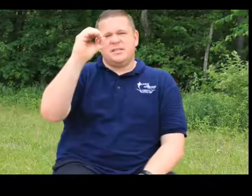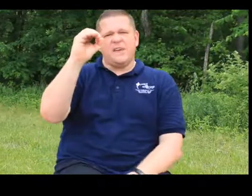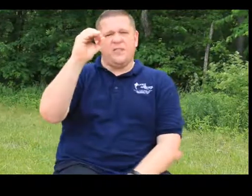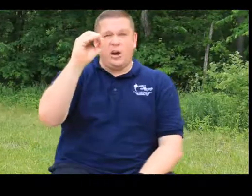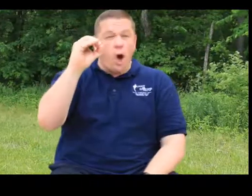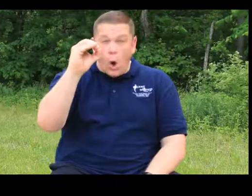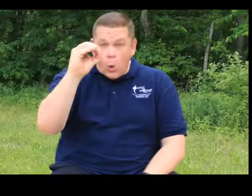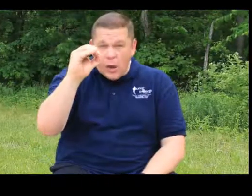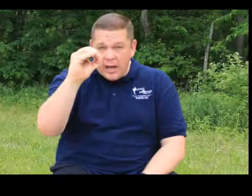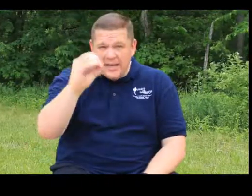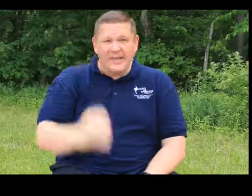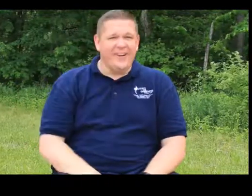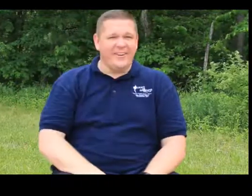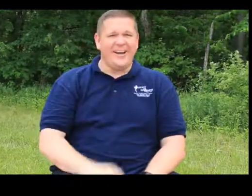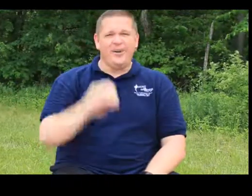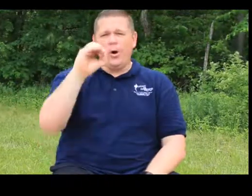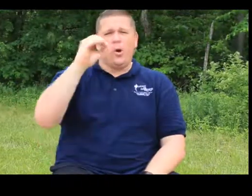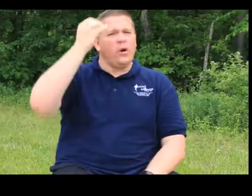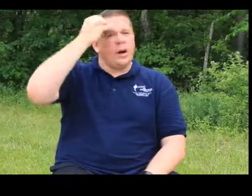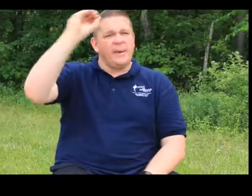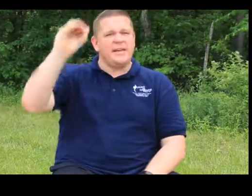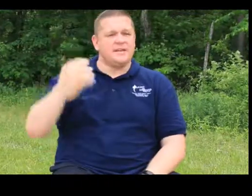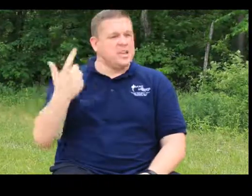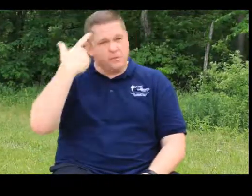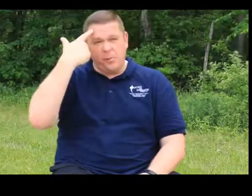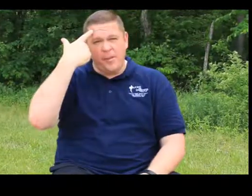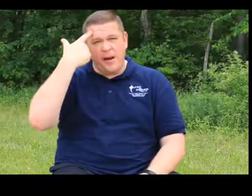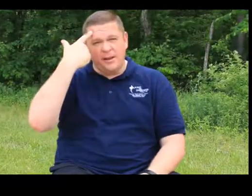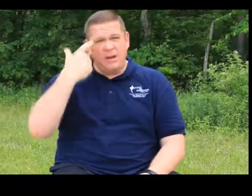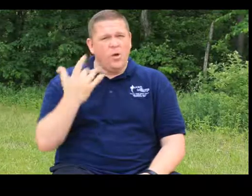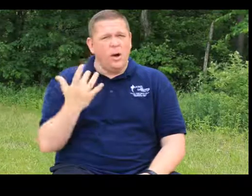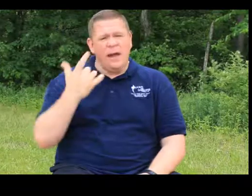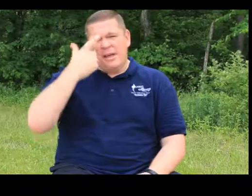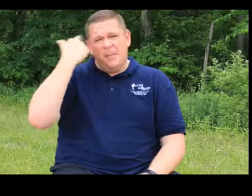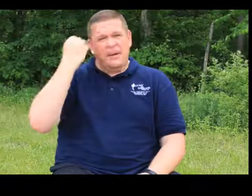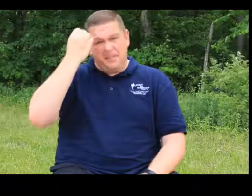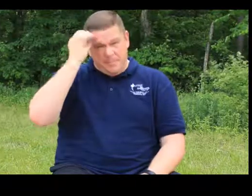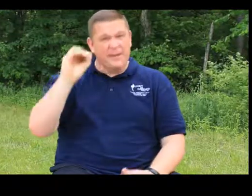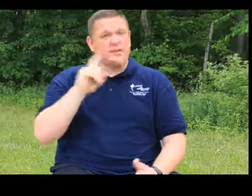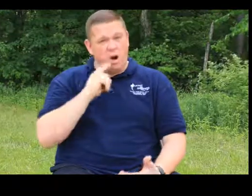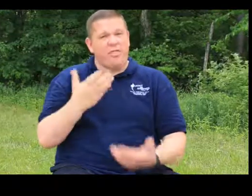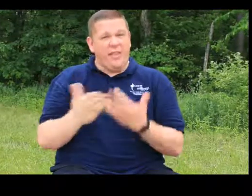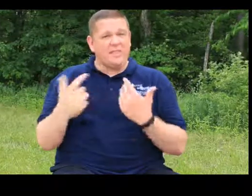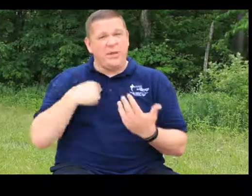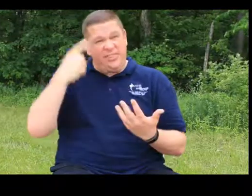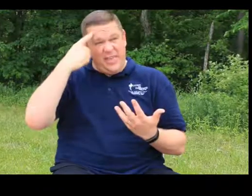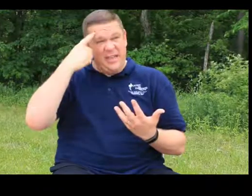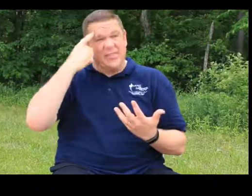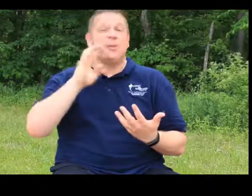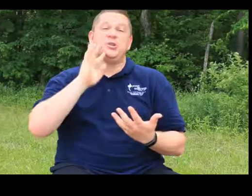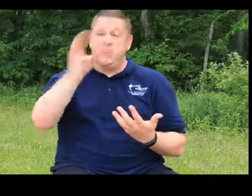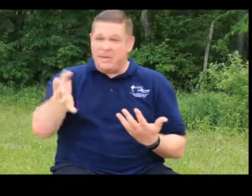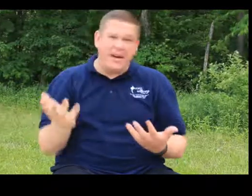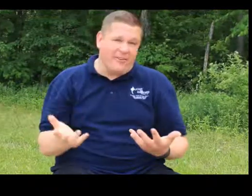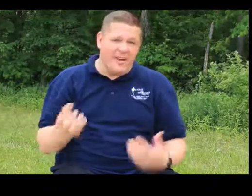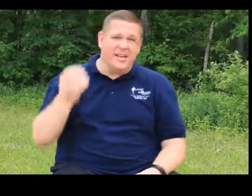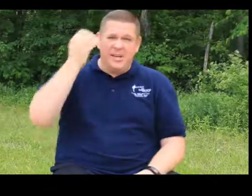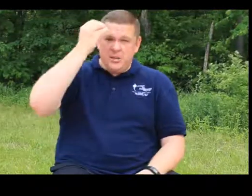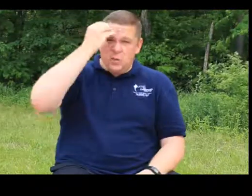the sign for letter O. All right, O, opinions. It comes from your mind. Why? Because opinions are things we think, and then we speak them out, right? So,